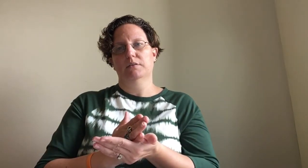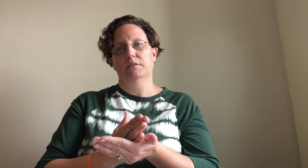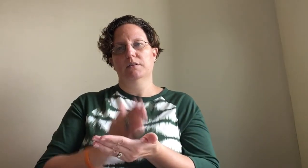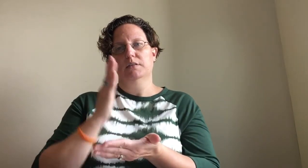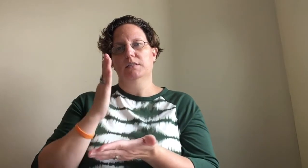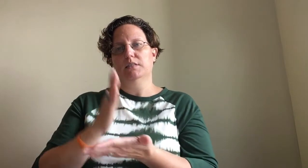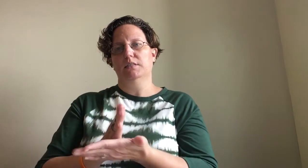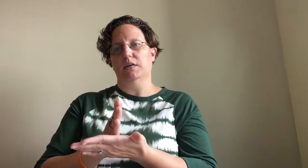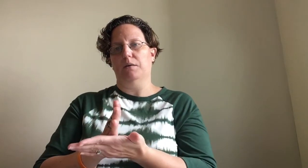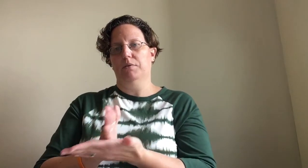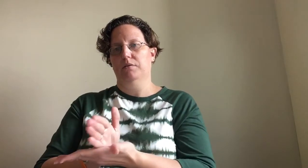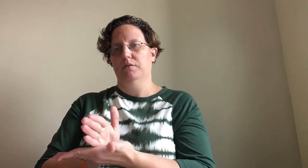Stop.